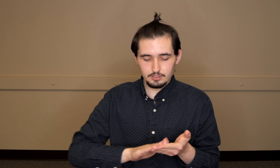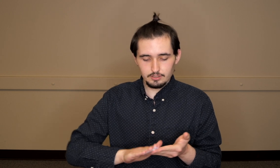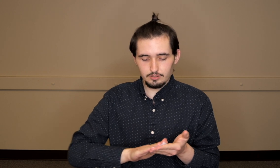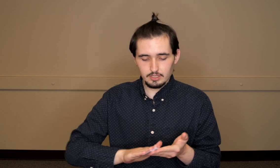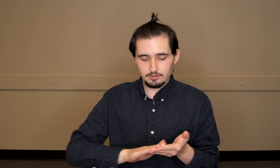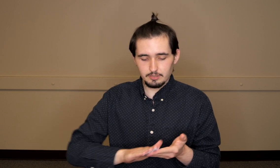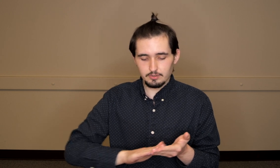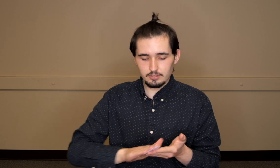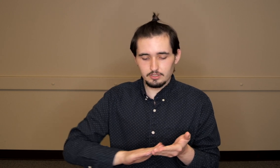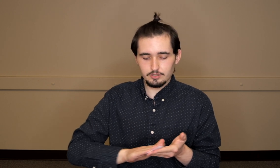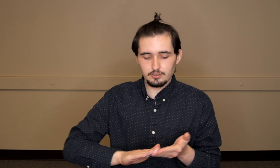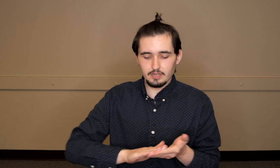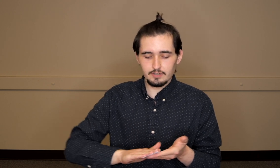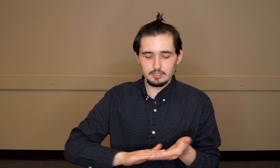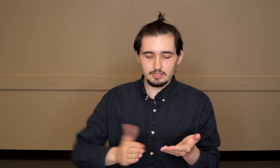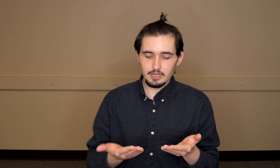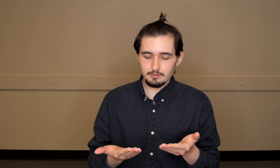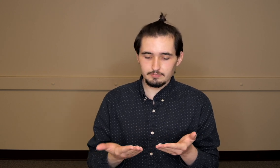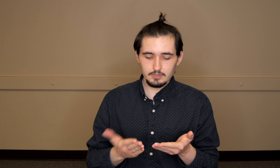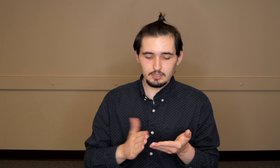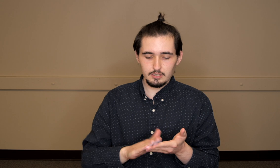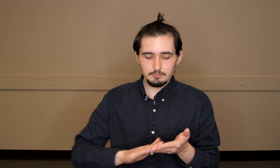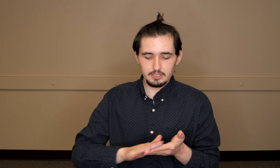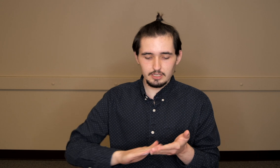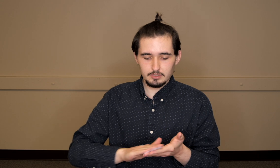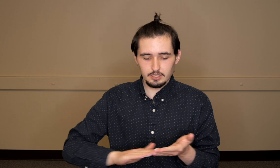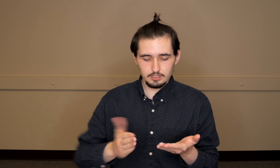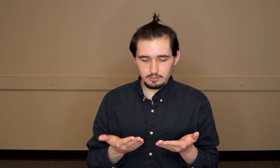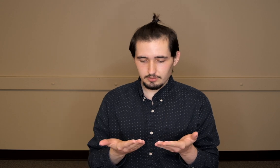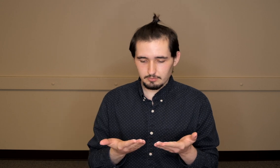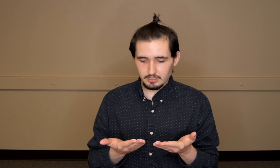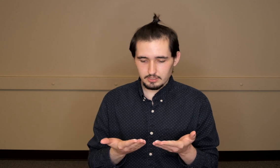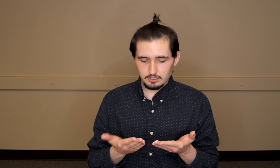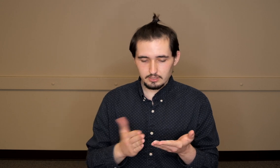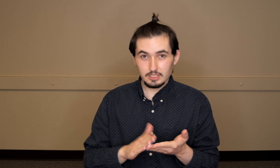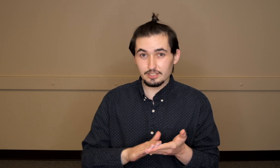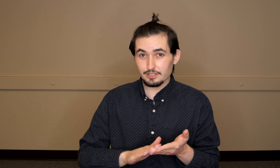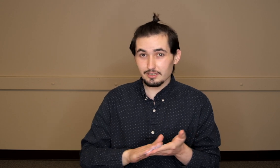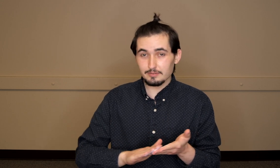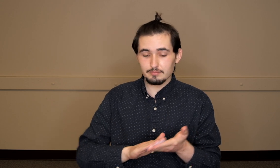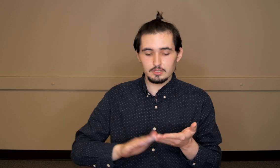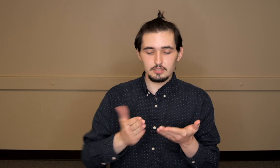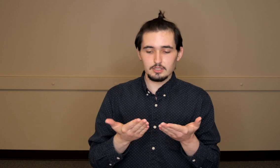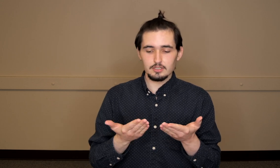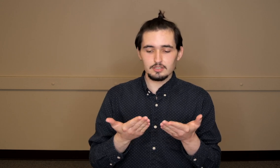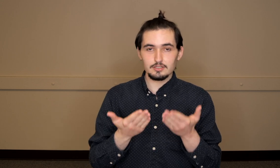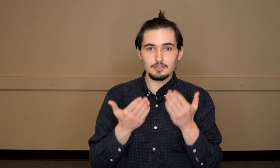so that's what I'm going to do. I find that that makes application a little bit easier so